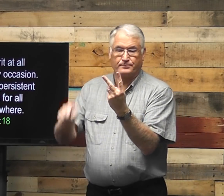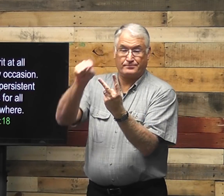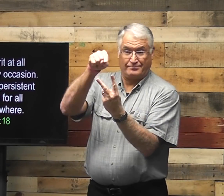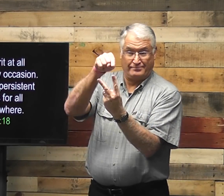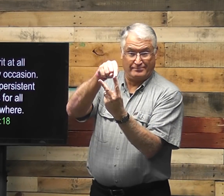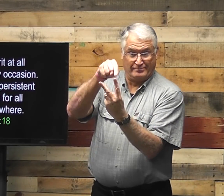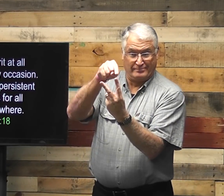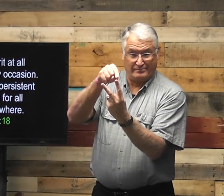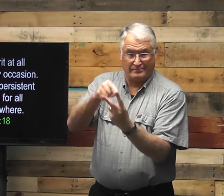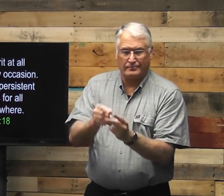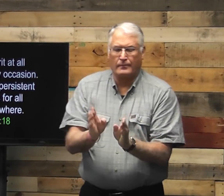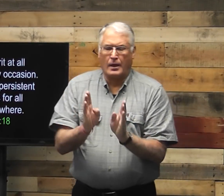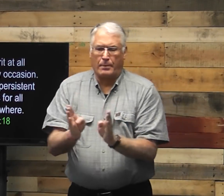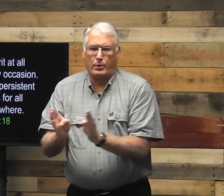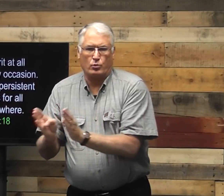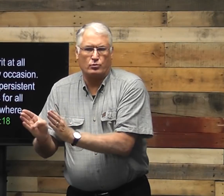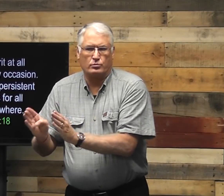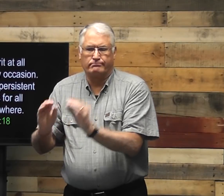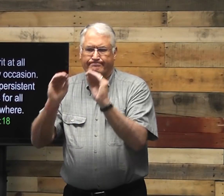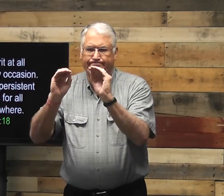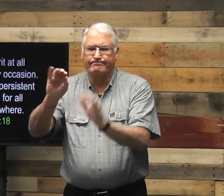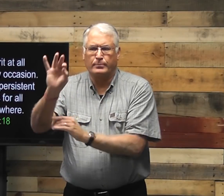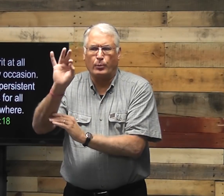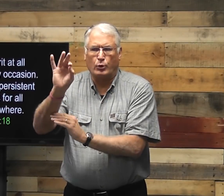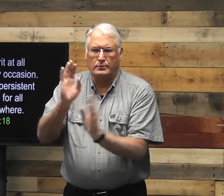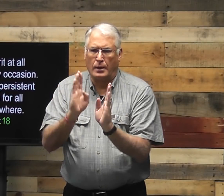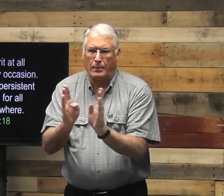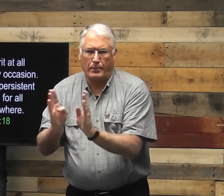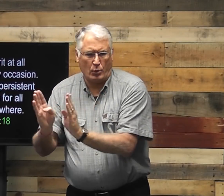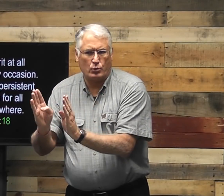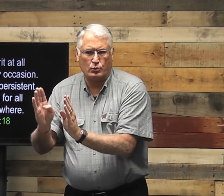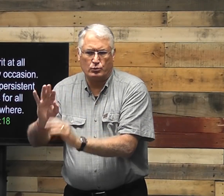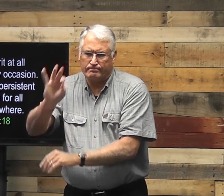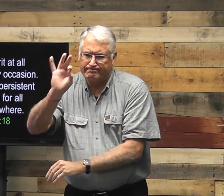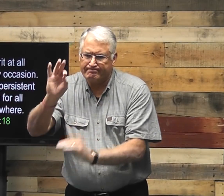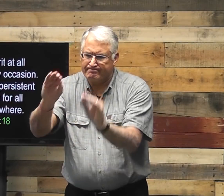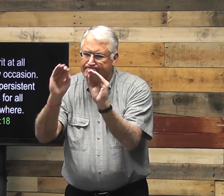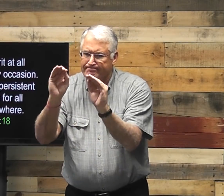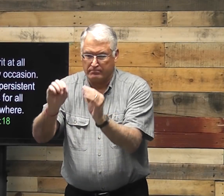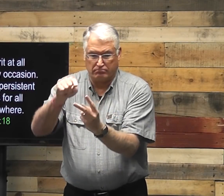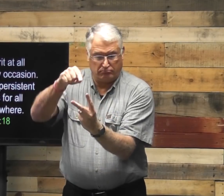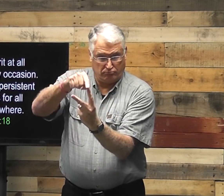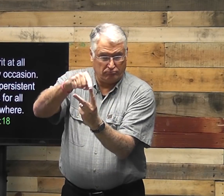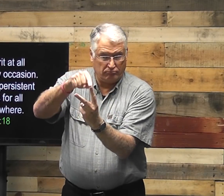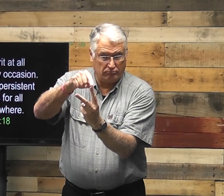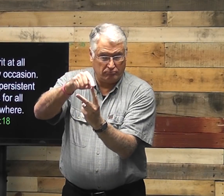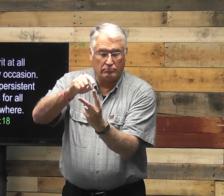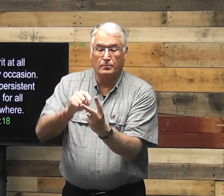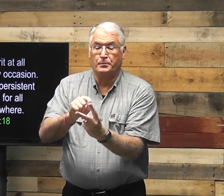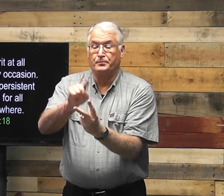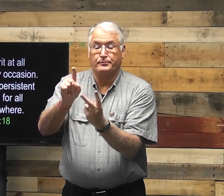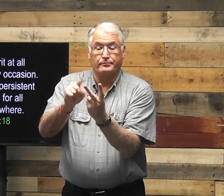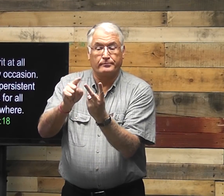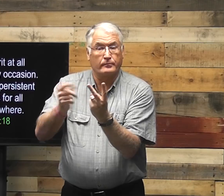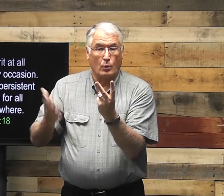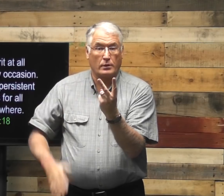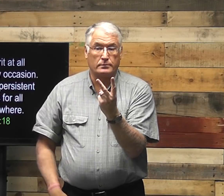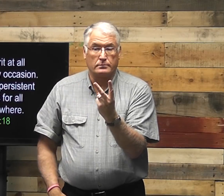those two things? The first one is being prepared to teach and to preach. That's one of it. Secondly